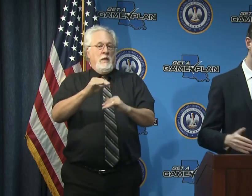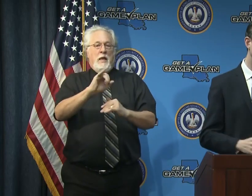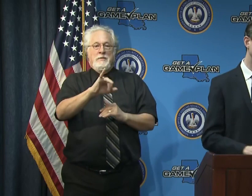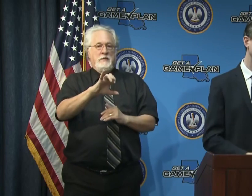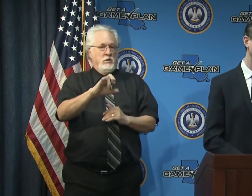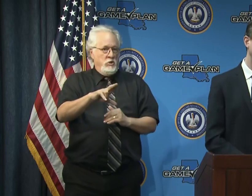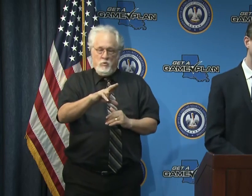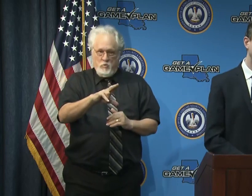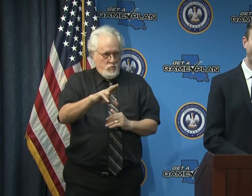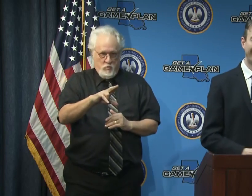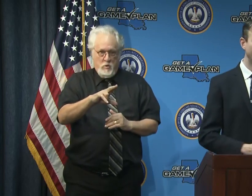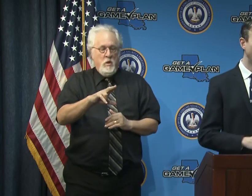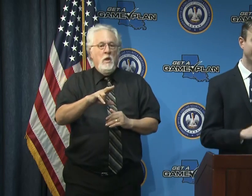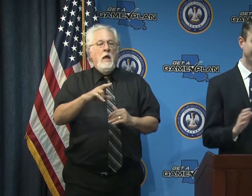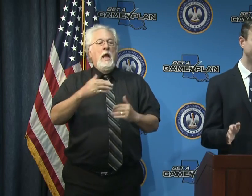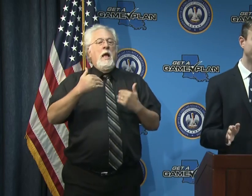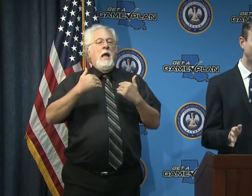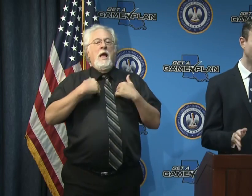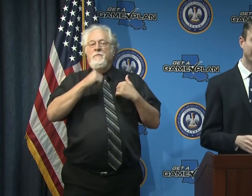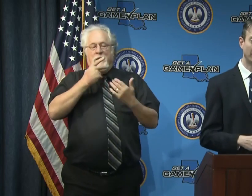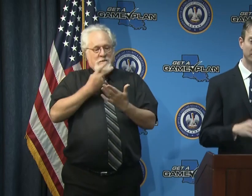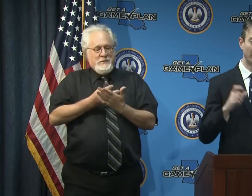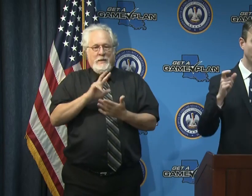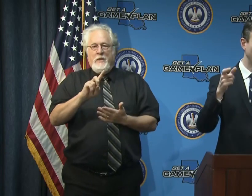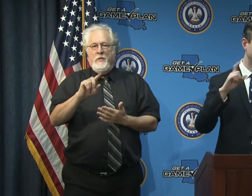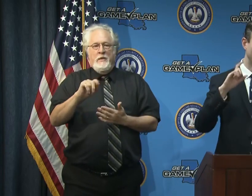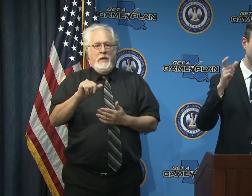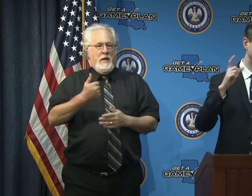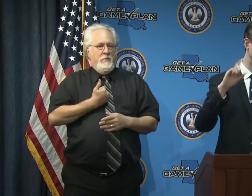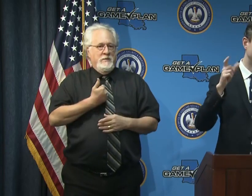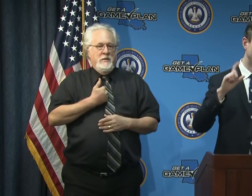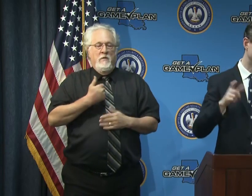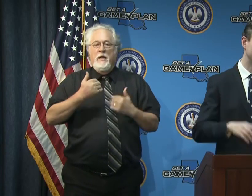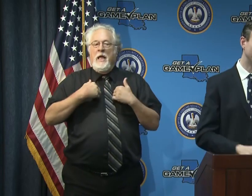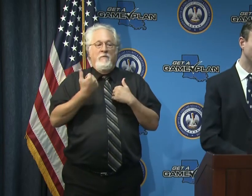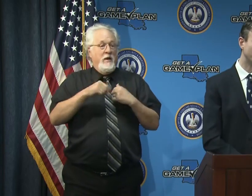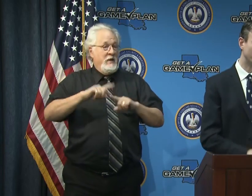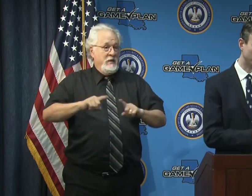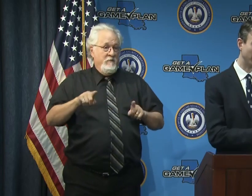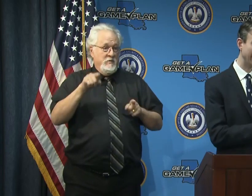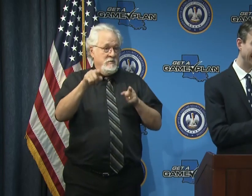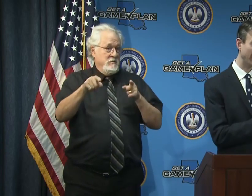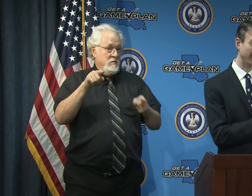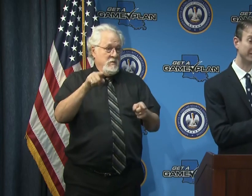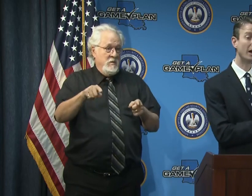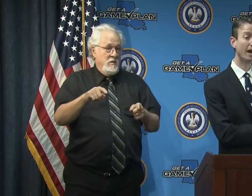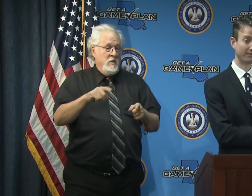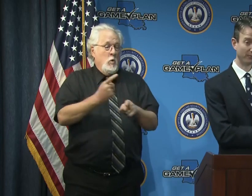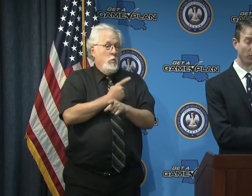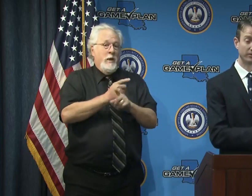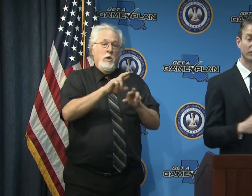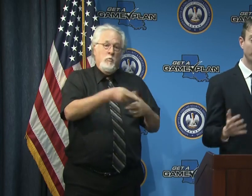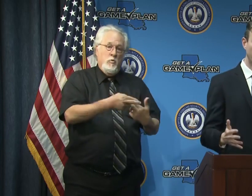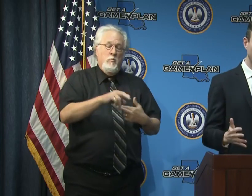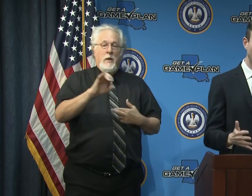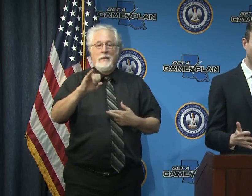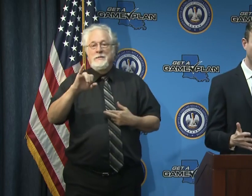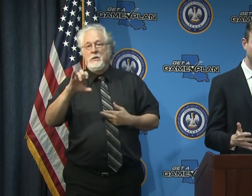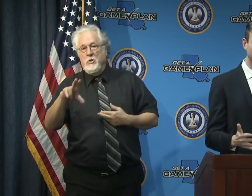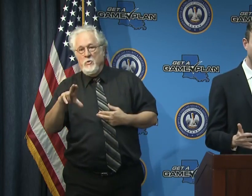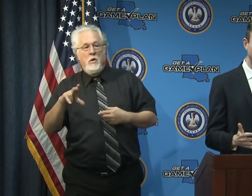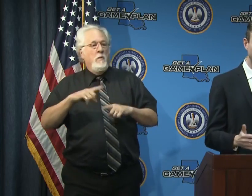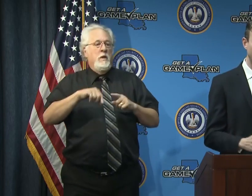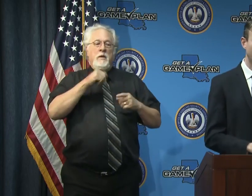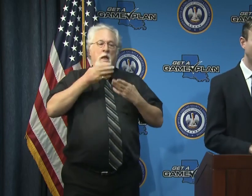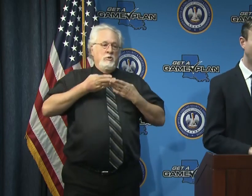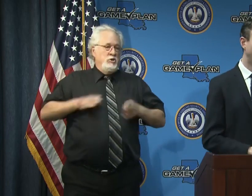care unit setting um i have not seen the data myself so i don't know if there would be any differences in those settings but it's not for the general public who have